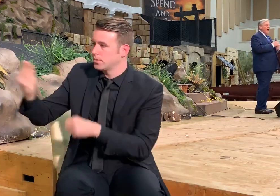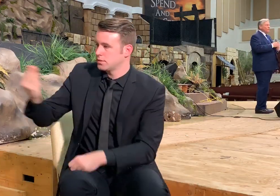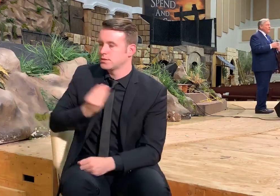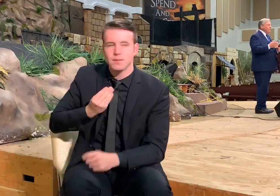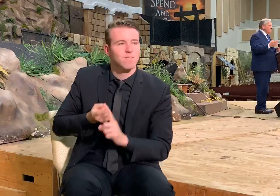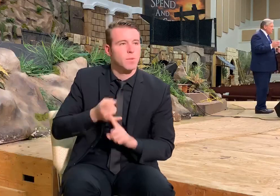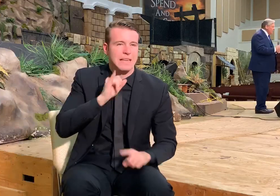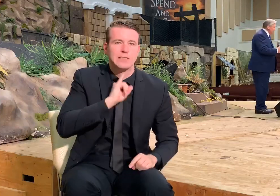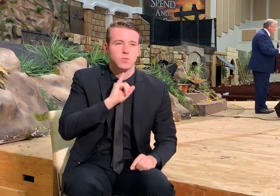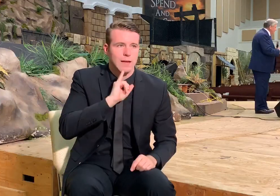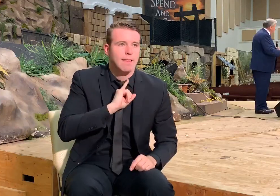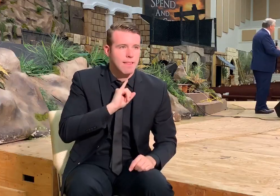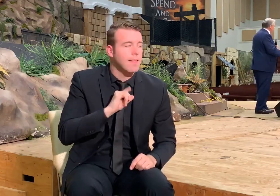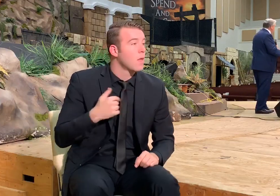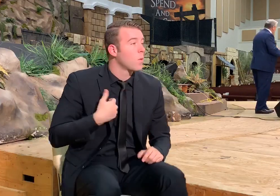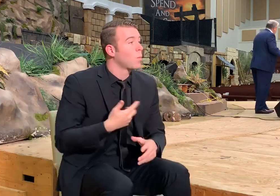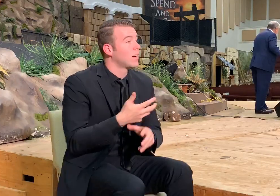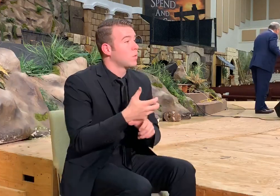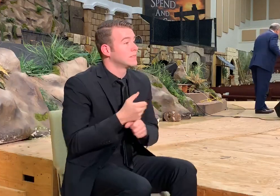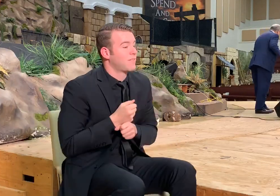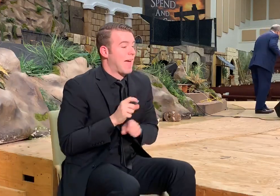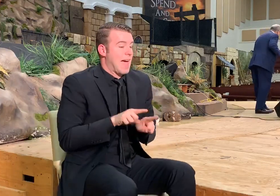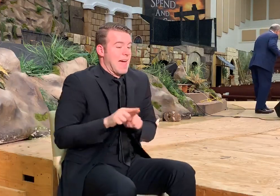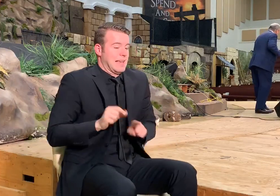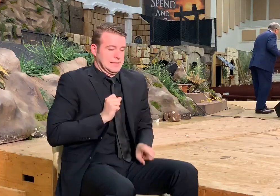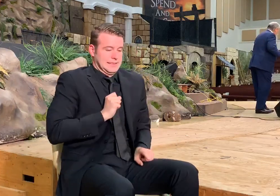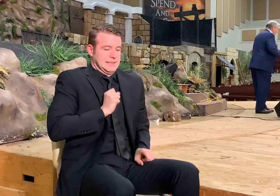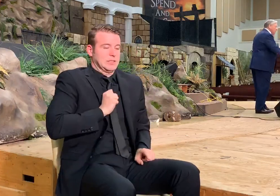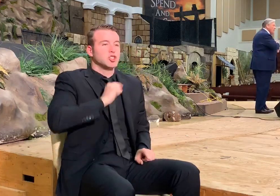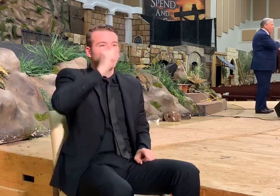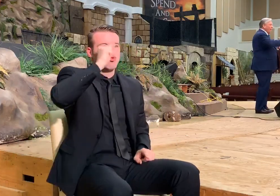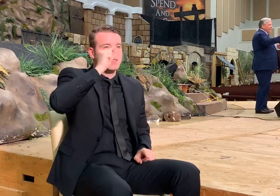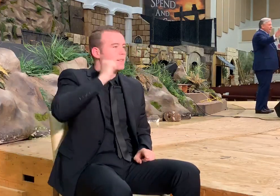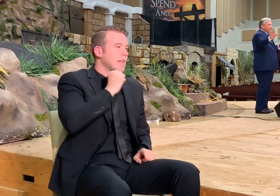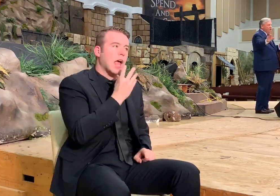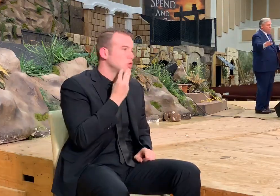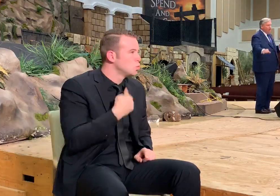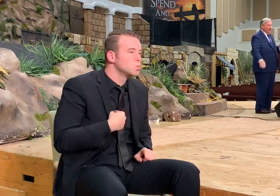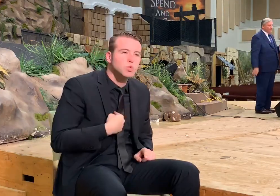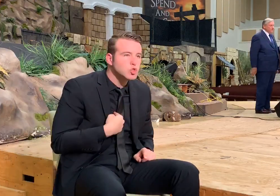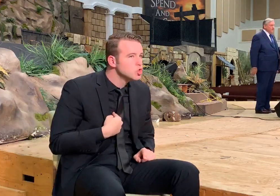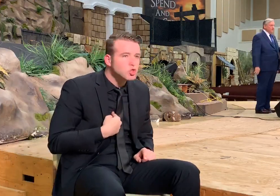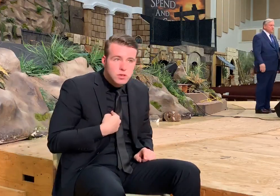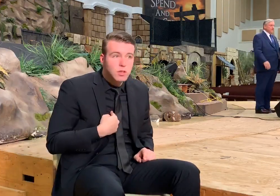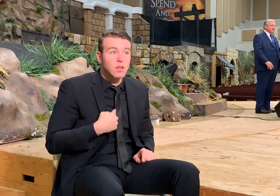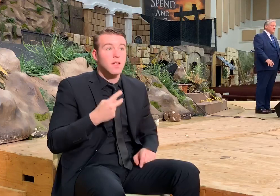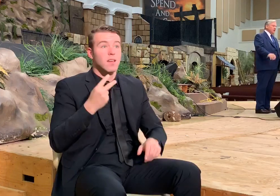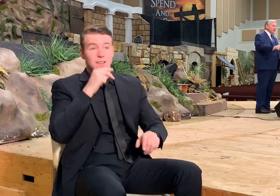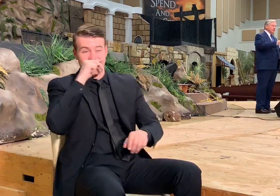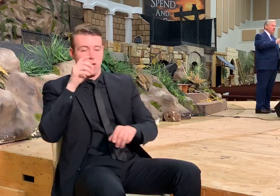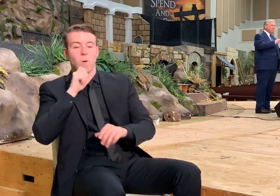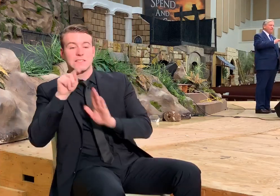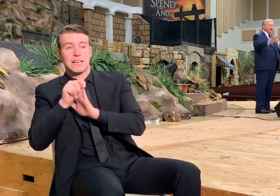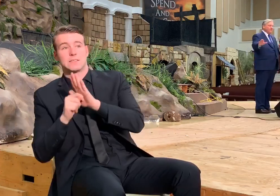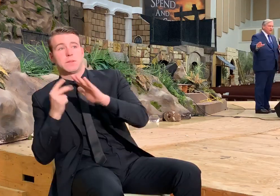And we received them as Gentiles. And nobody, no prophet in the Old Testament and nobody in the